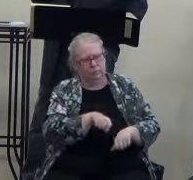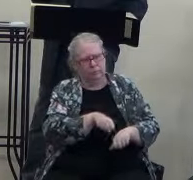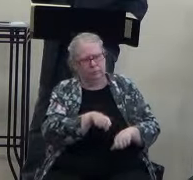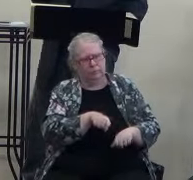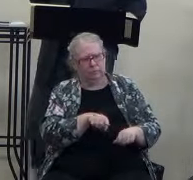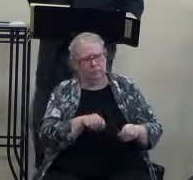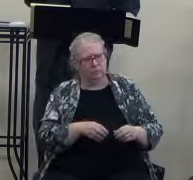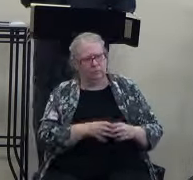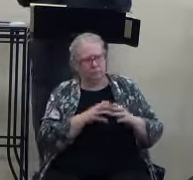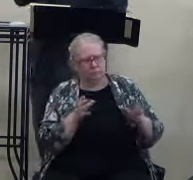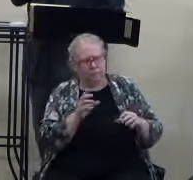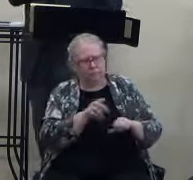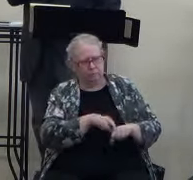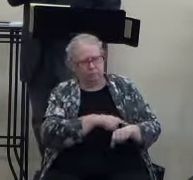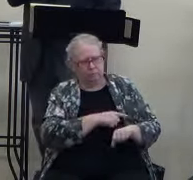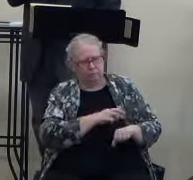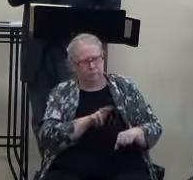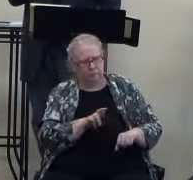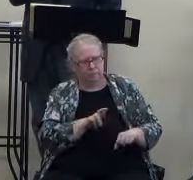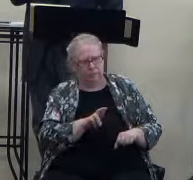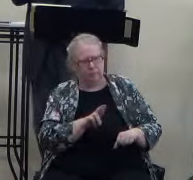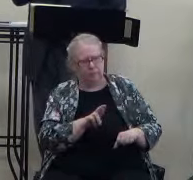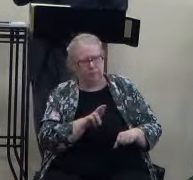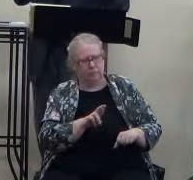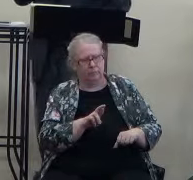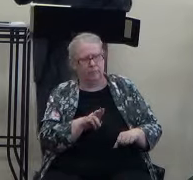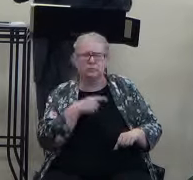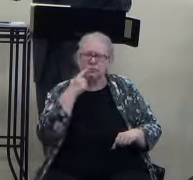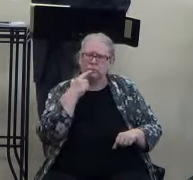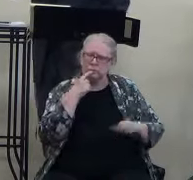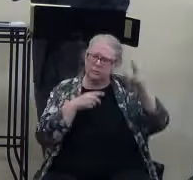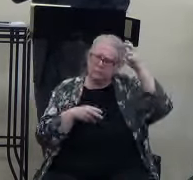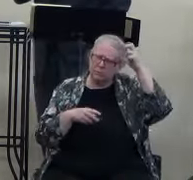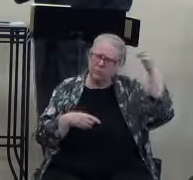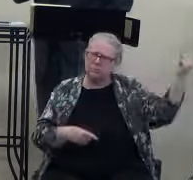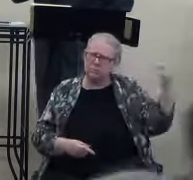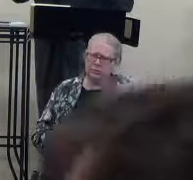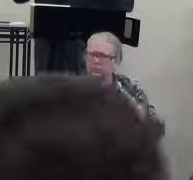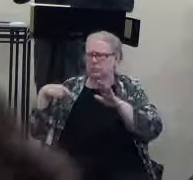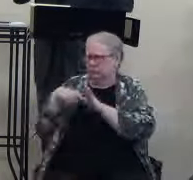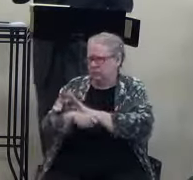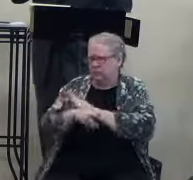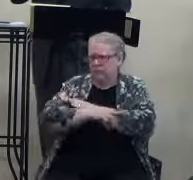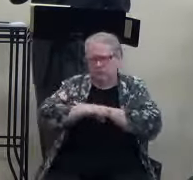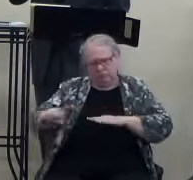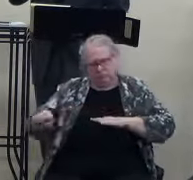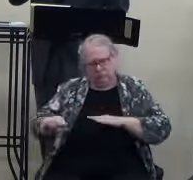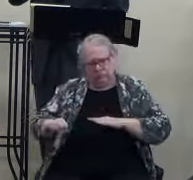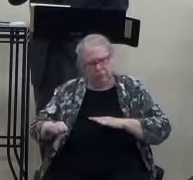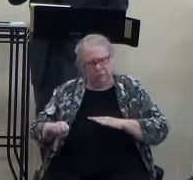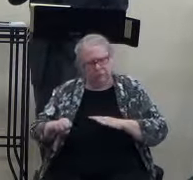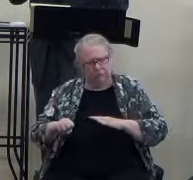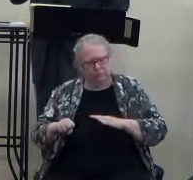He's basically telling them, Satan comes to kill, steal, and destroy. And he's going to turn even the disciples against